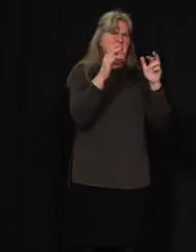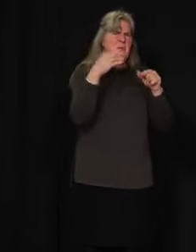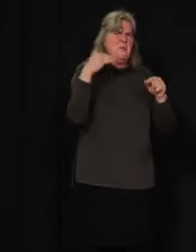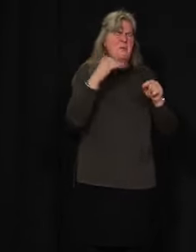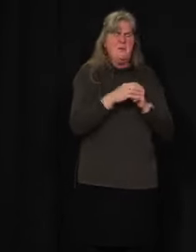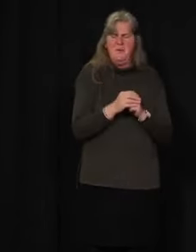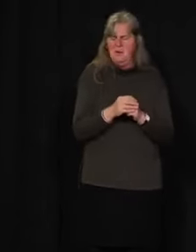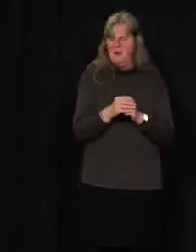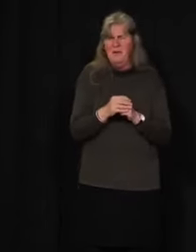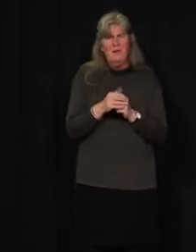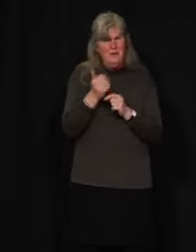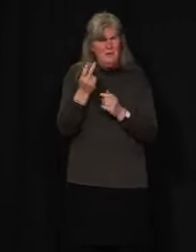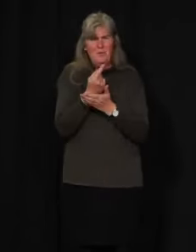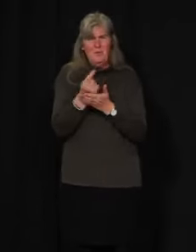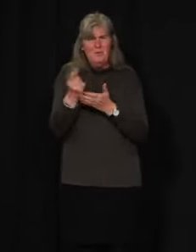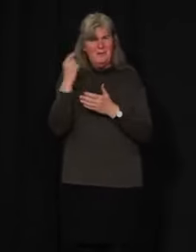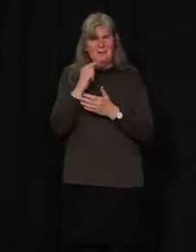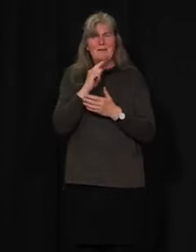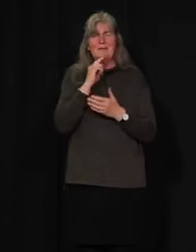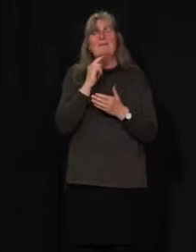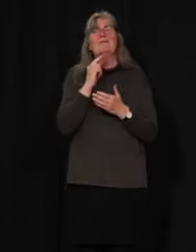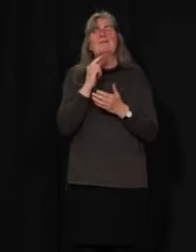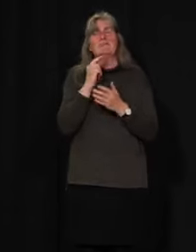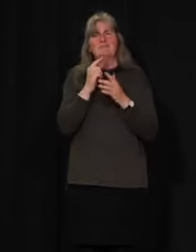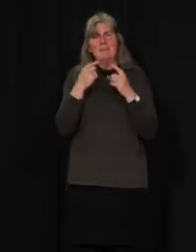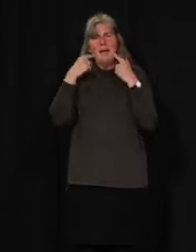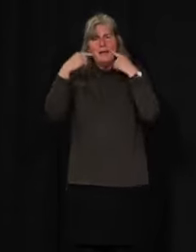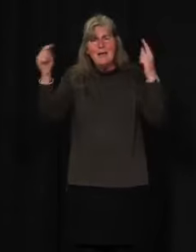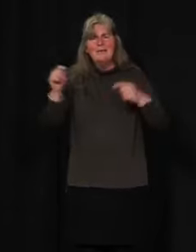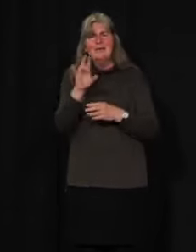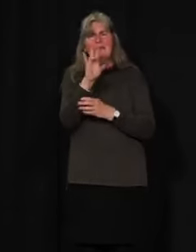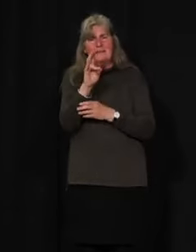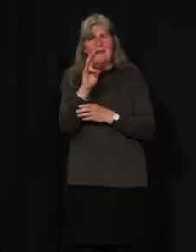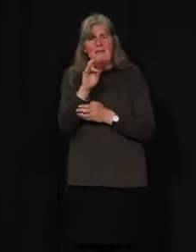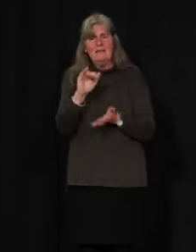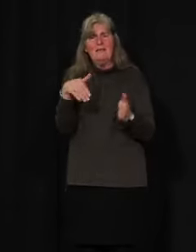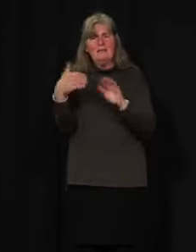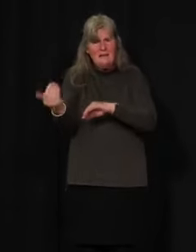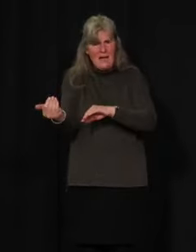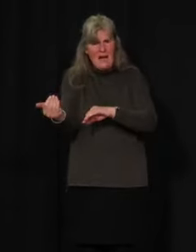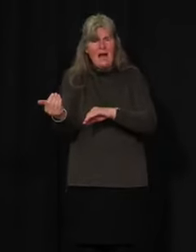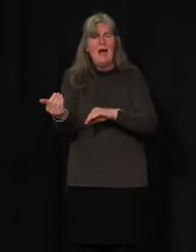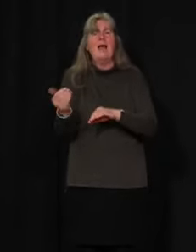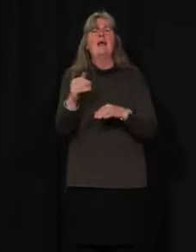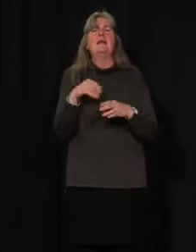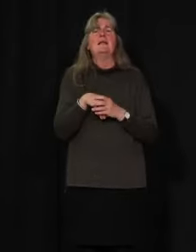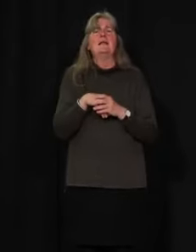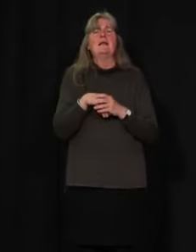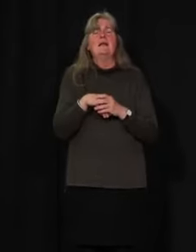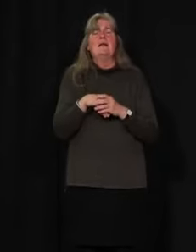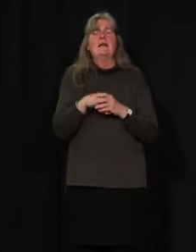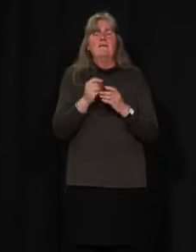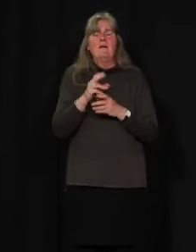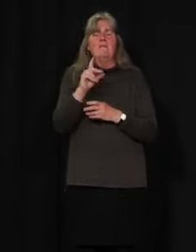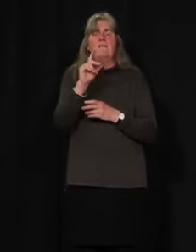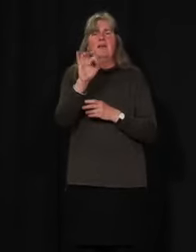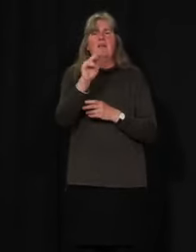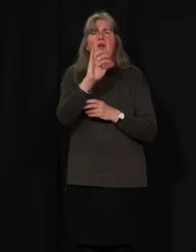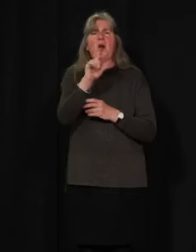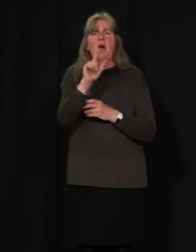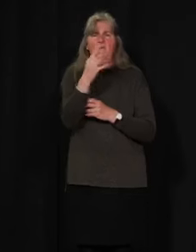announce seven drug related deaths since January 2020, including four deaths in March and April related to fentanyl.